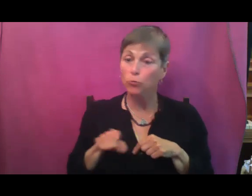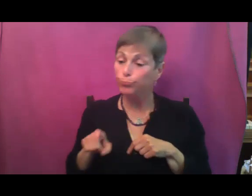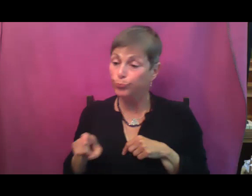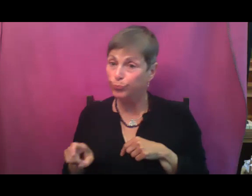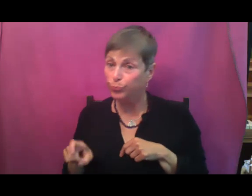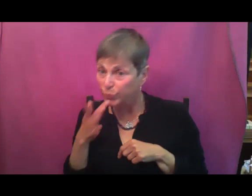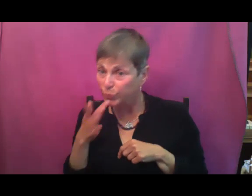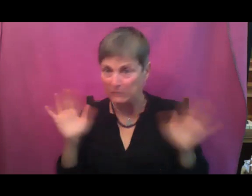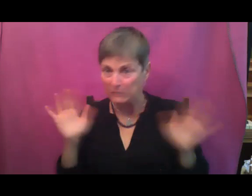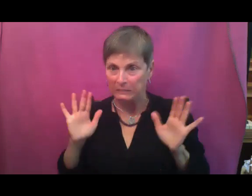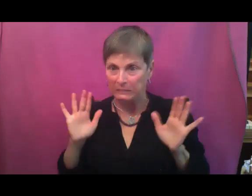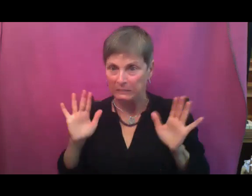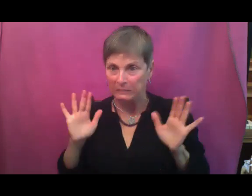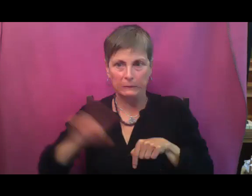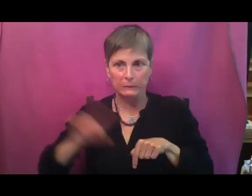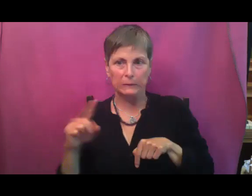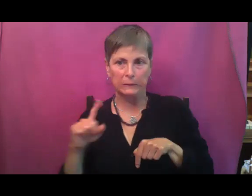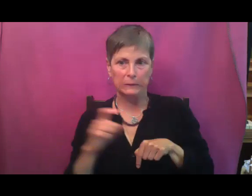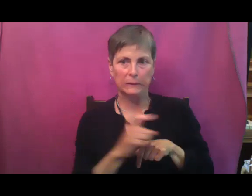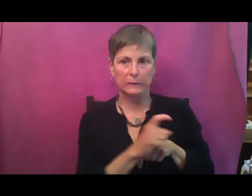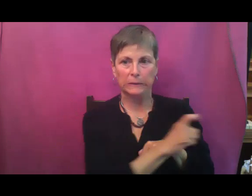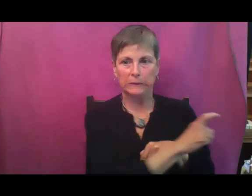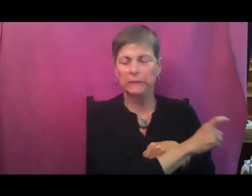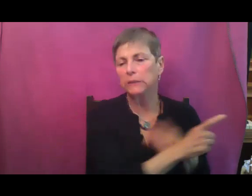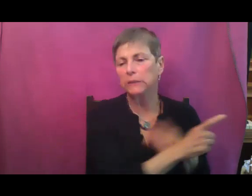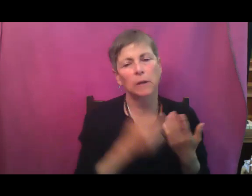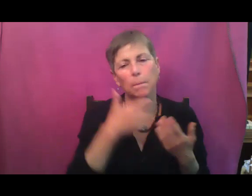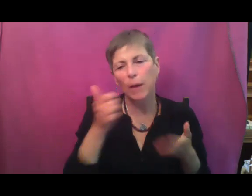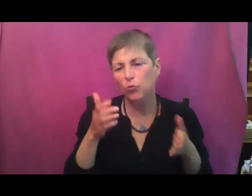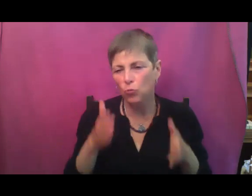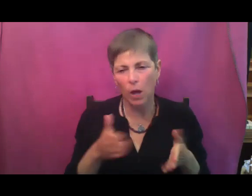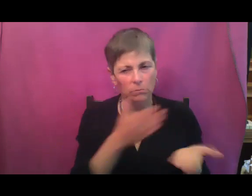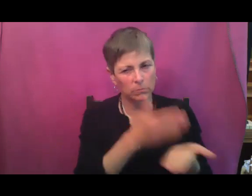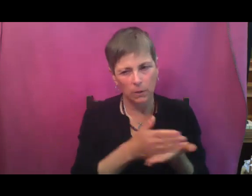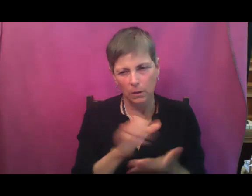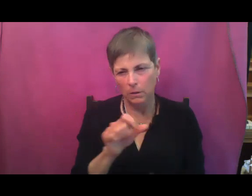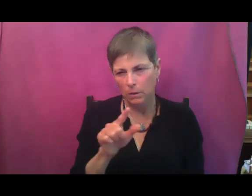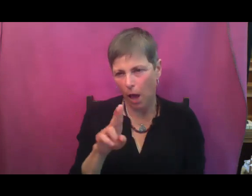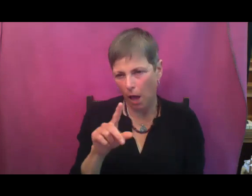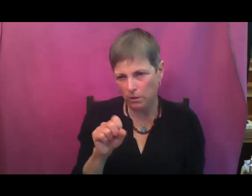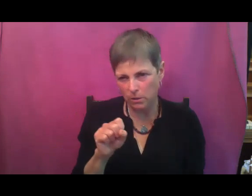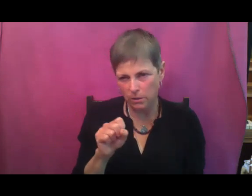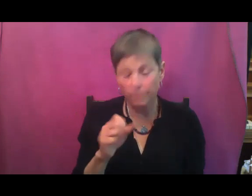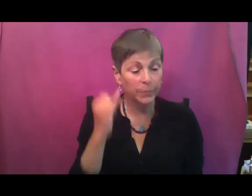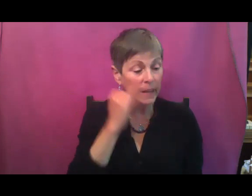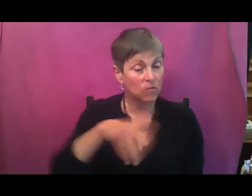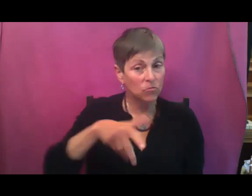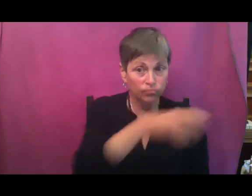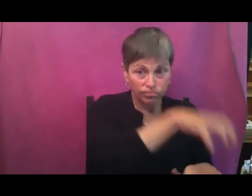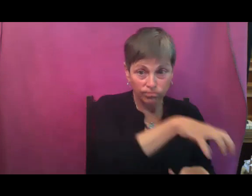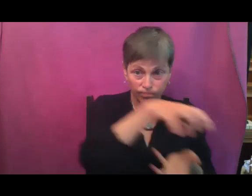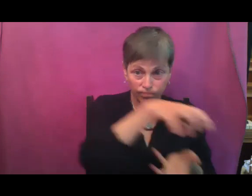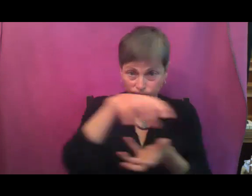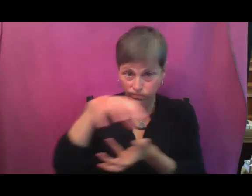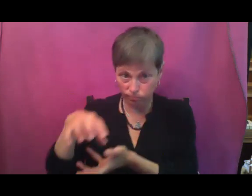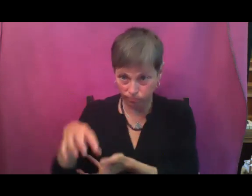way to deter slugs as well. So if you are transplanting, just know that the larger the